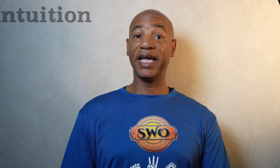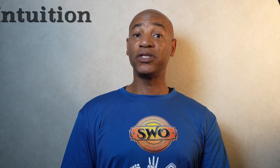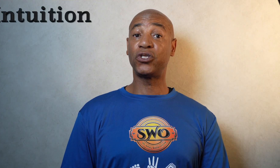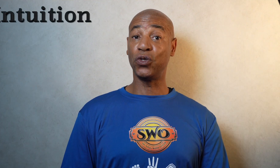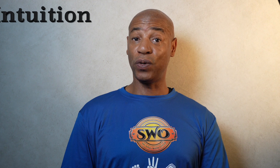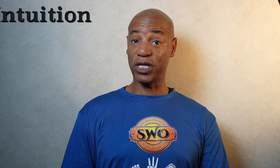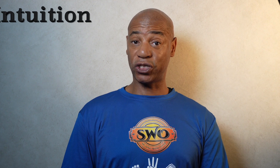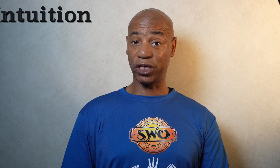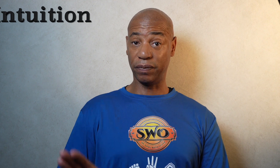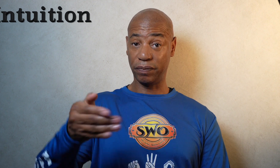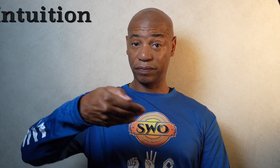Intuition.